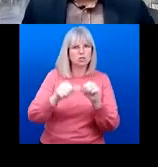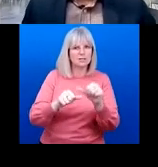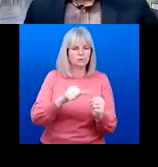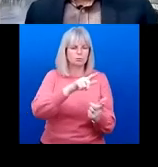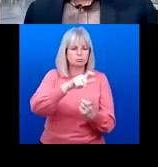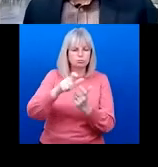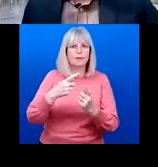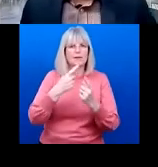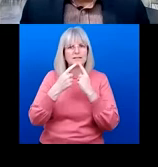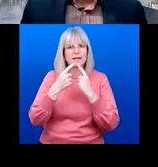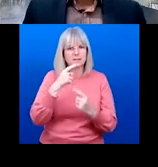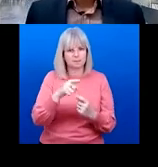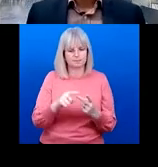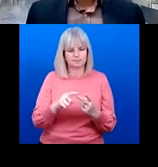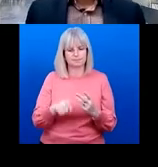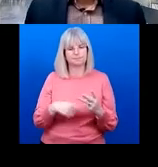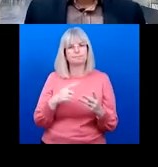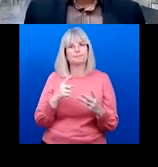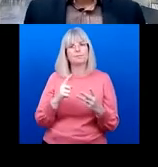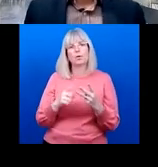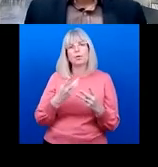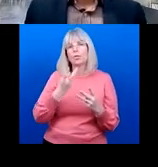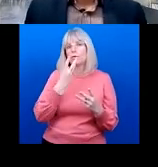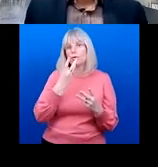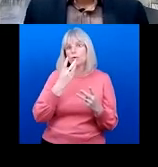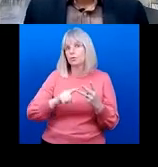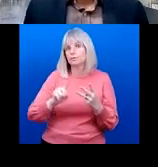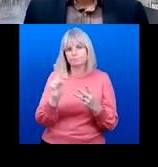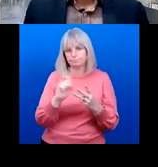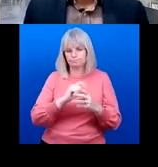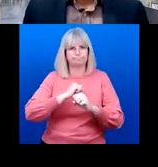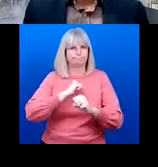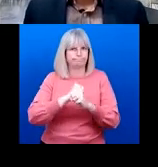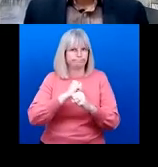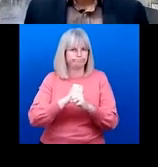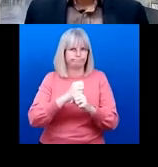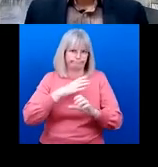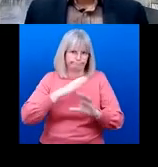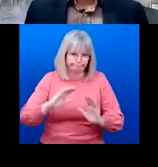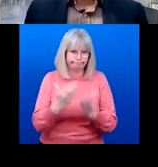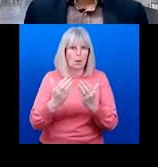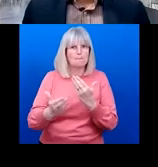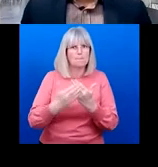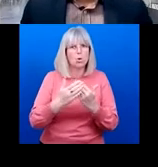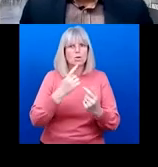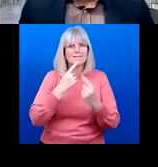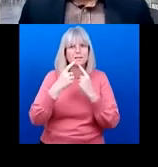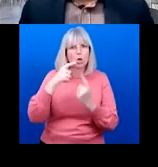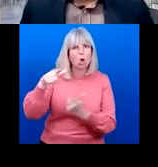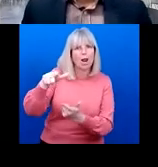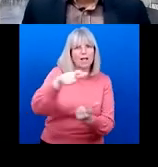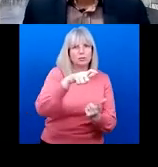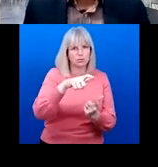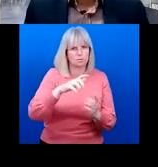Alakos And the third point is to really promote more widespread data collection on these two indicators. Alakos We've now begun